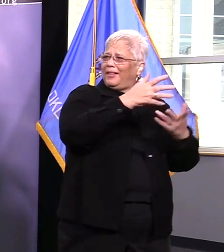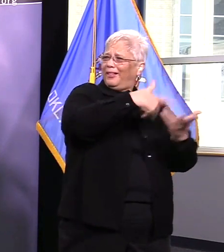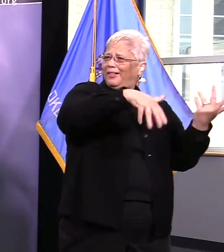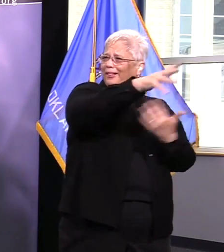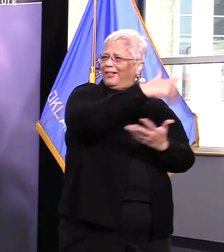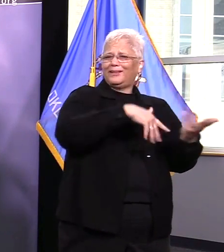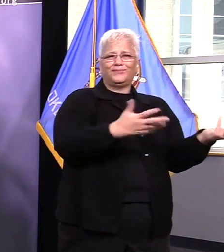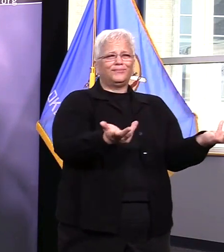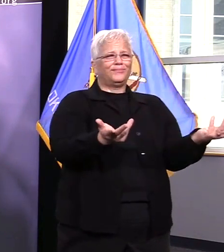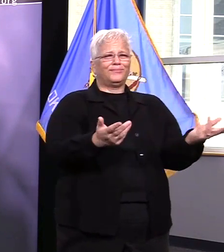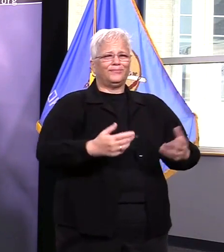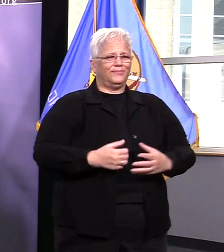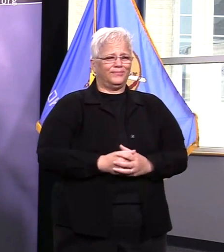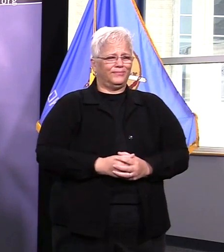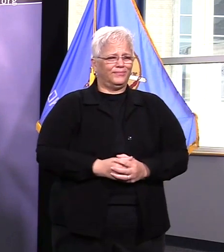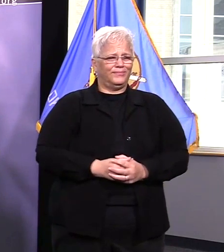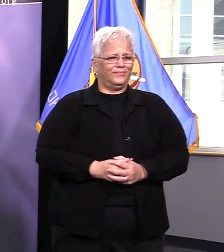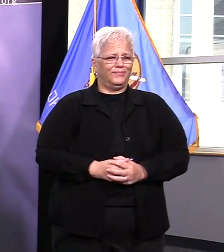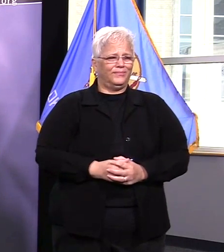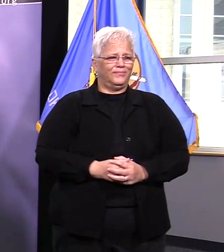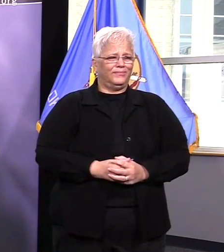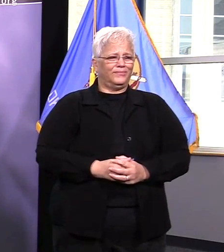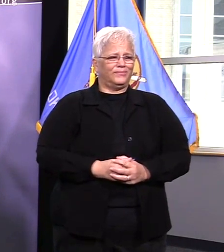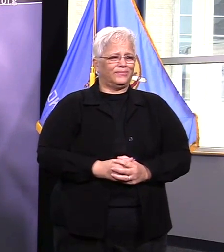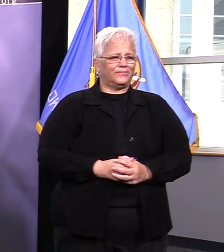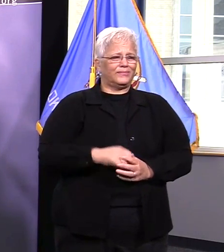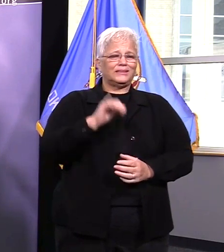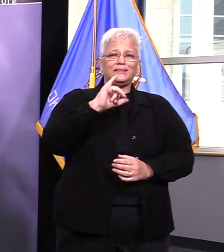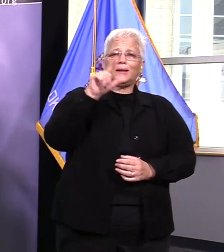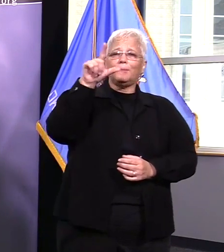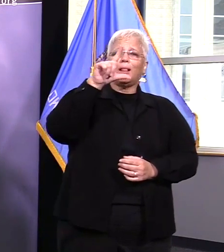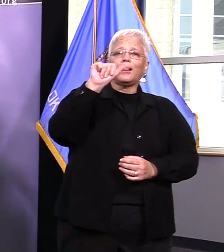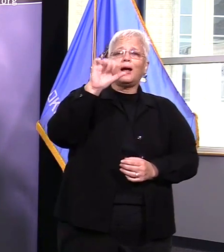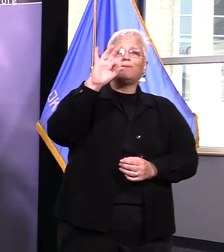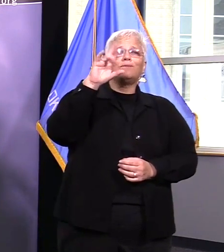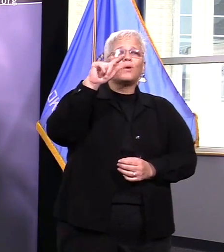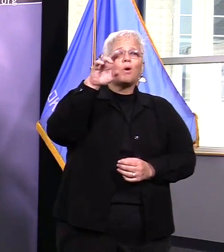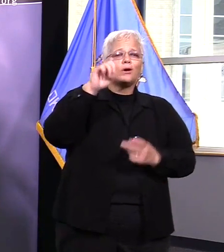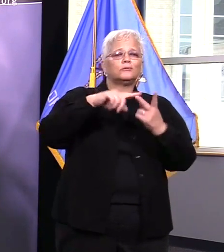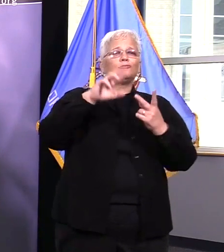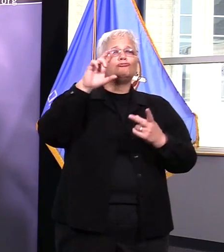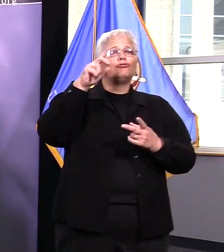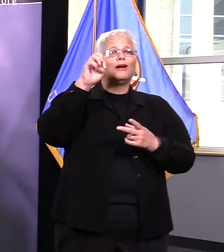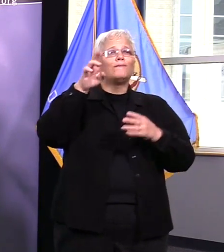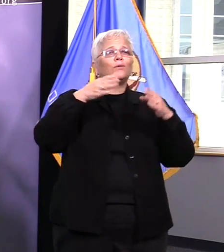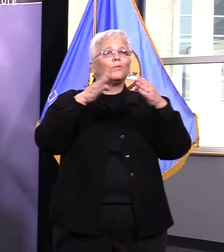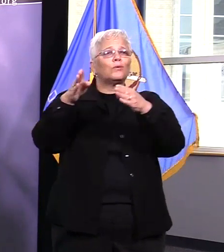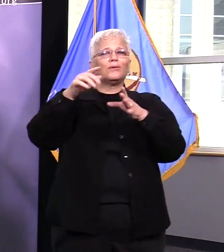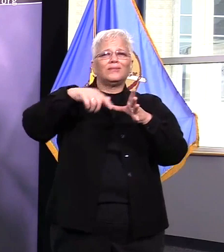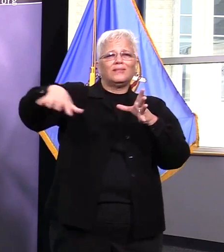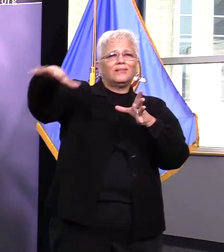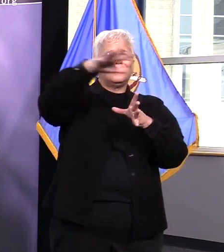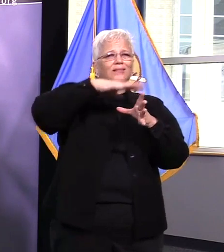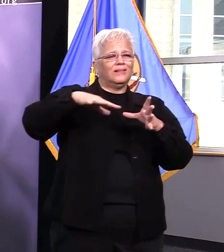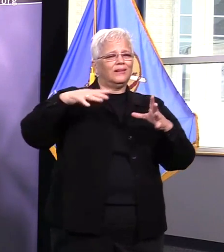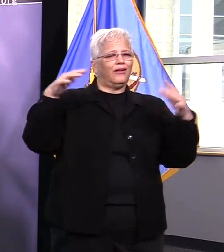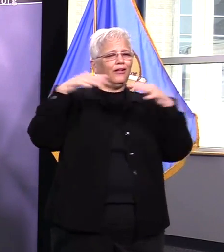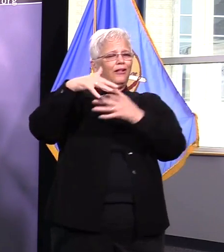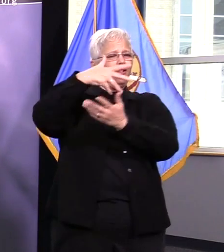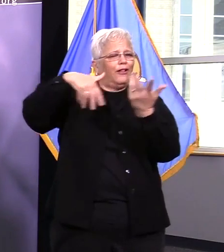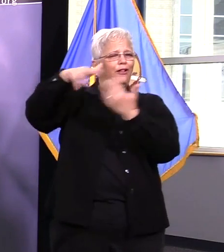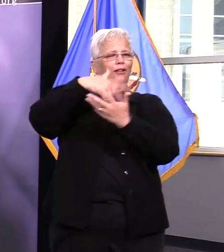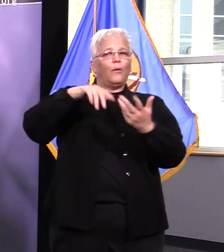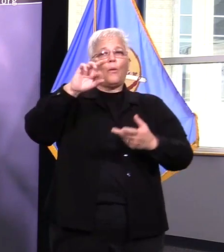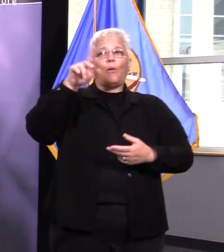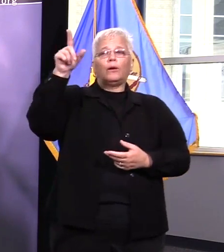parking lot at turkey mountain and so are those different park organizations that oversee those specific places